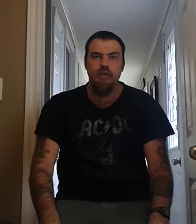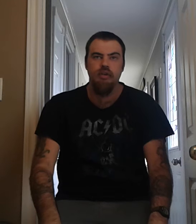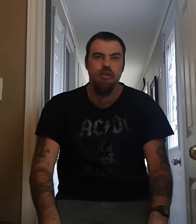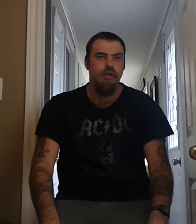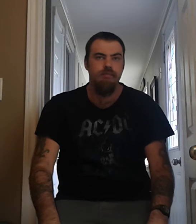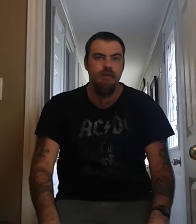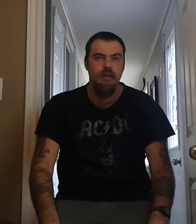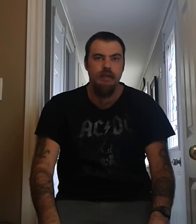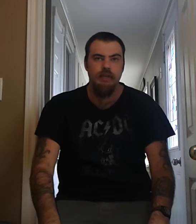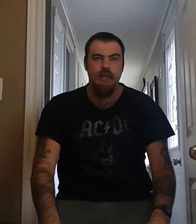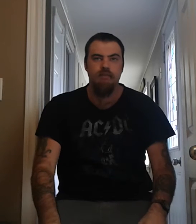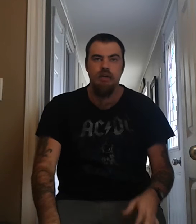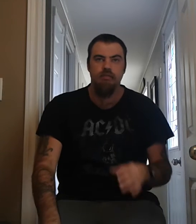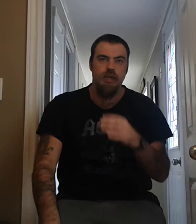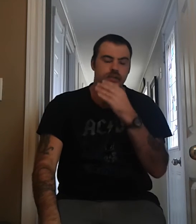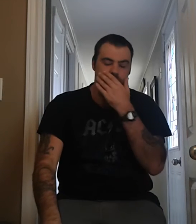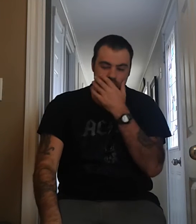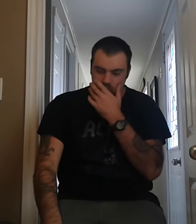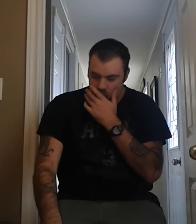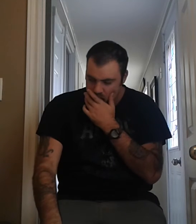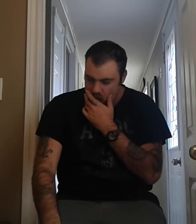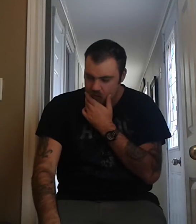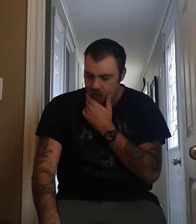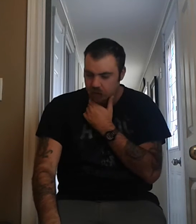good. Great band that came out of London. Really good.